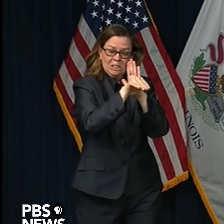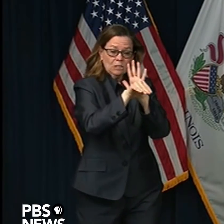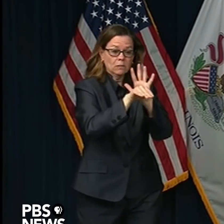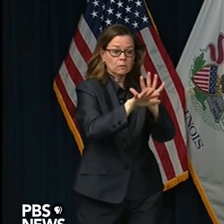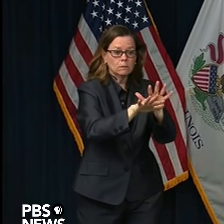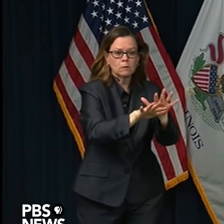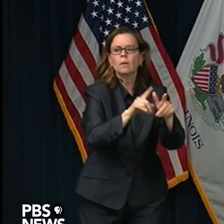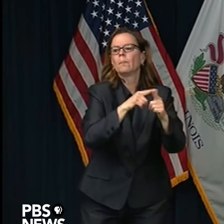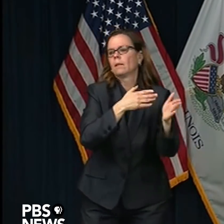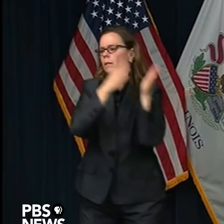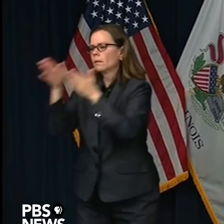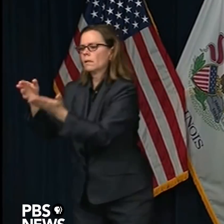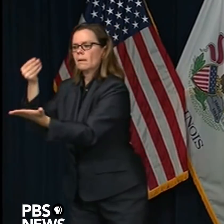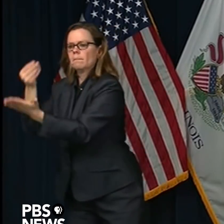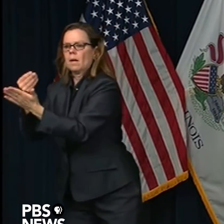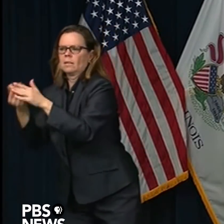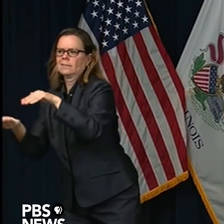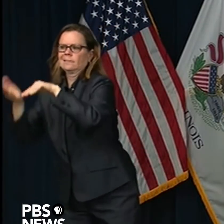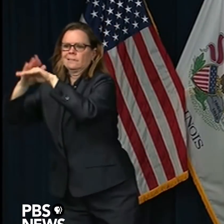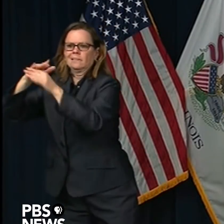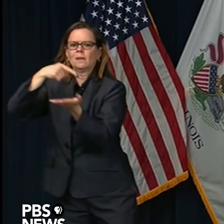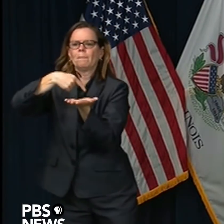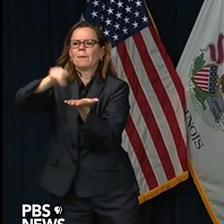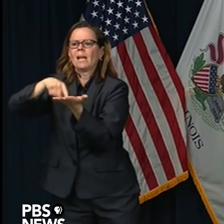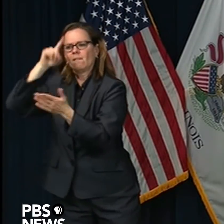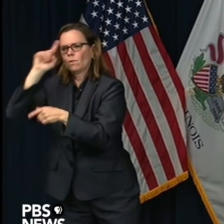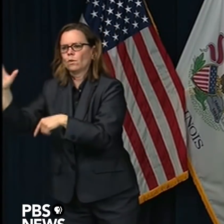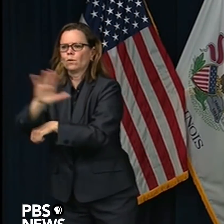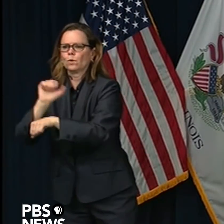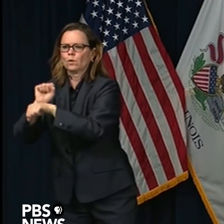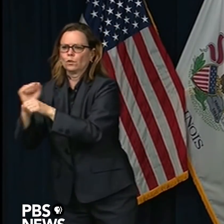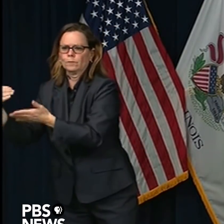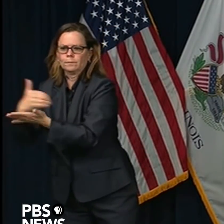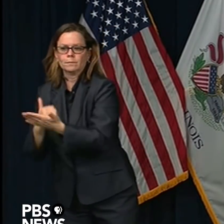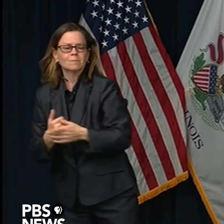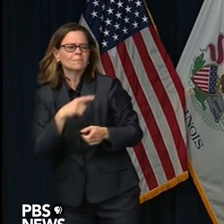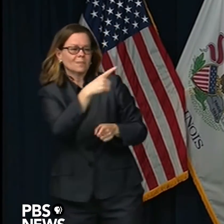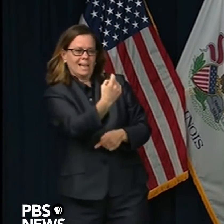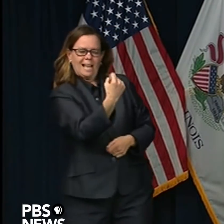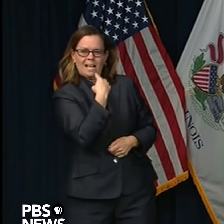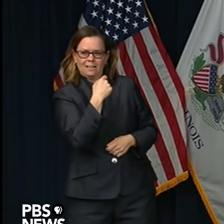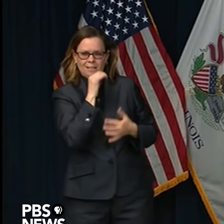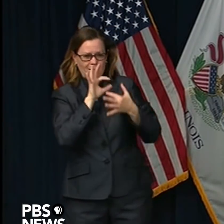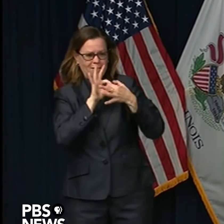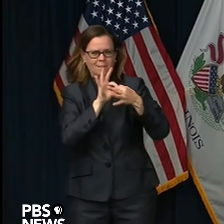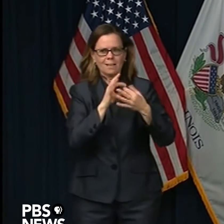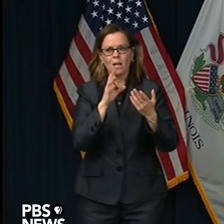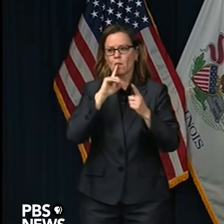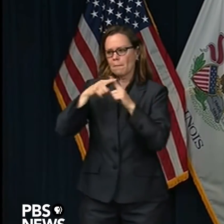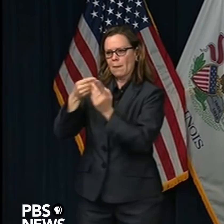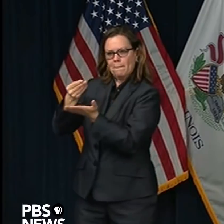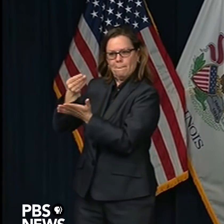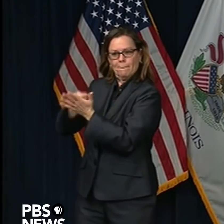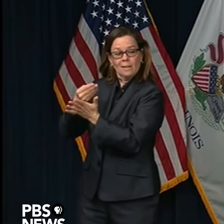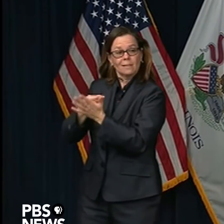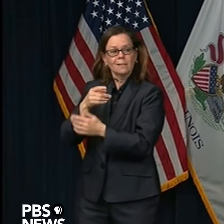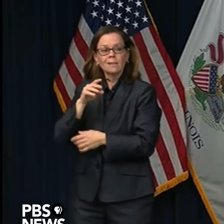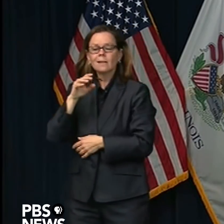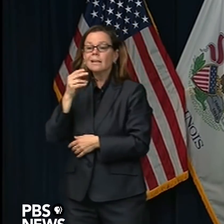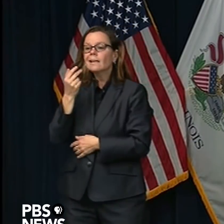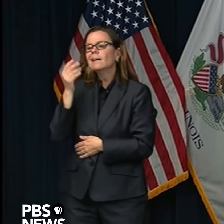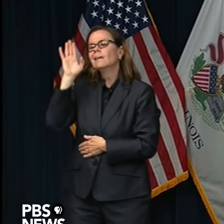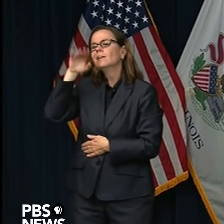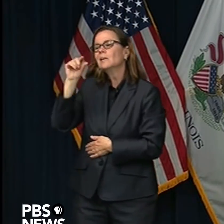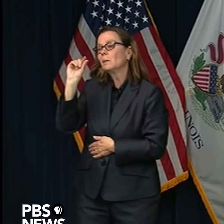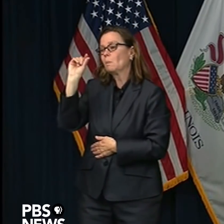the rise in the minimum wage, which is a very small raise. You know, each year it goes up by a little bit, and it's a very